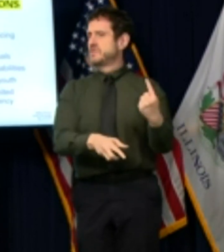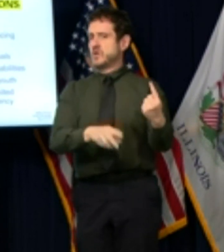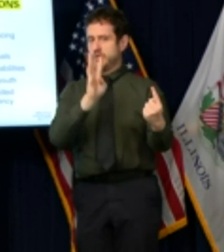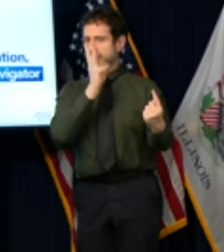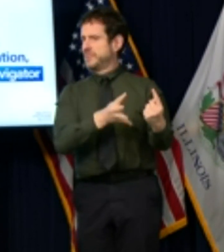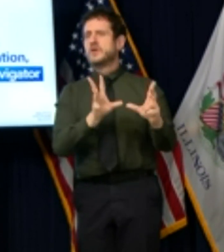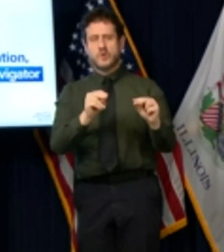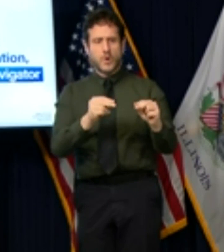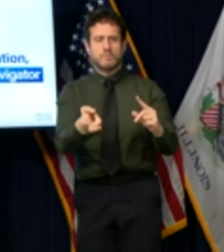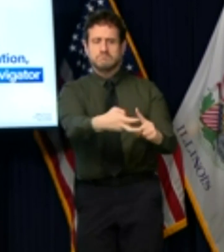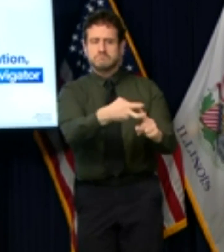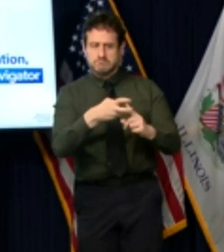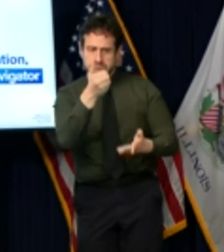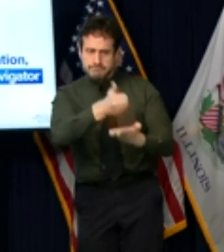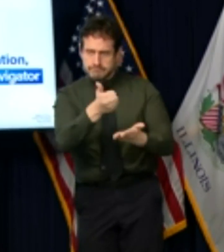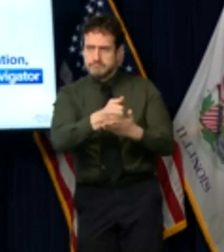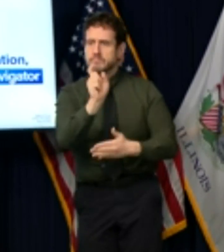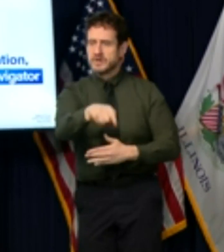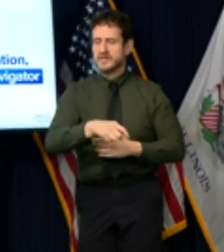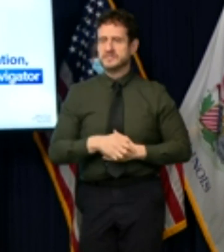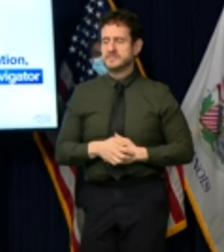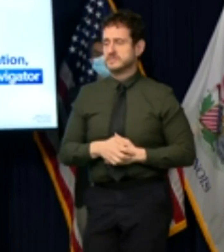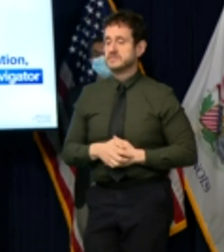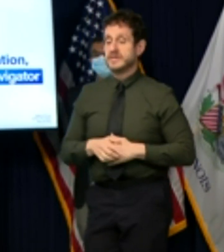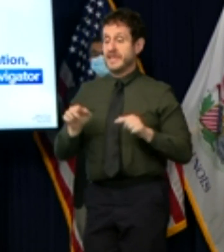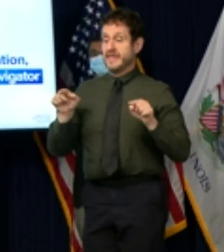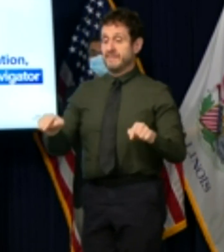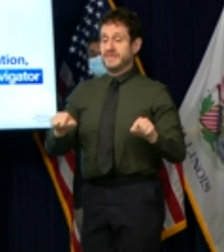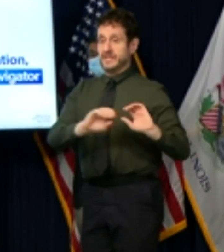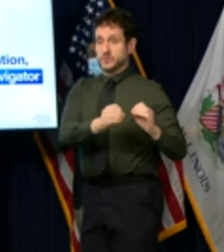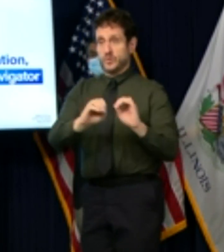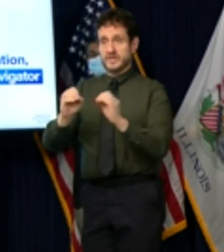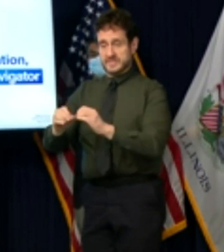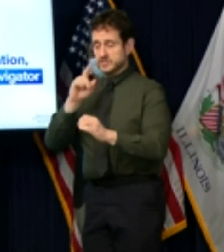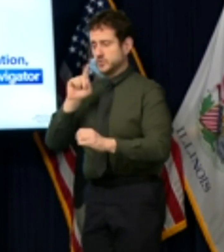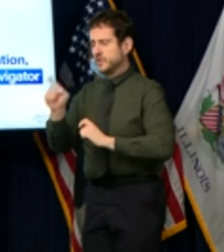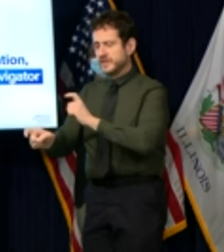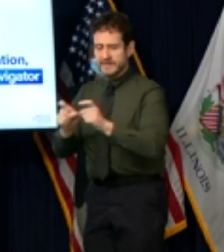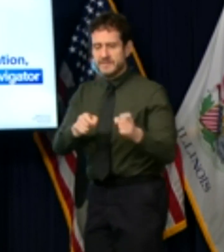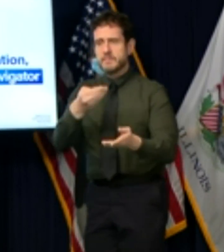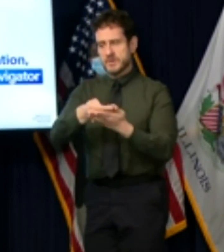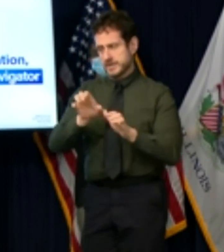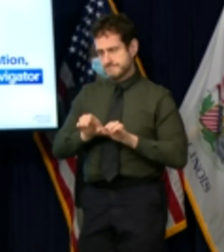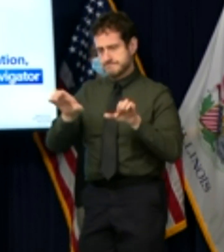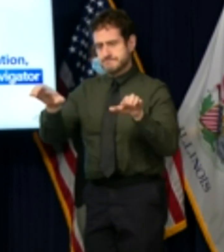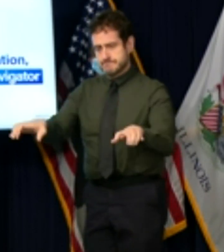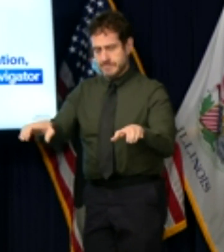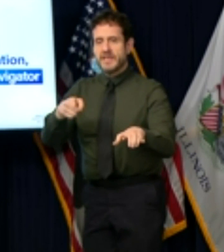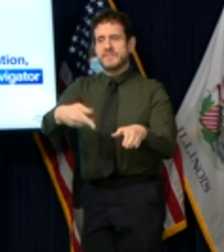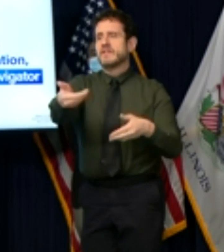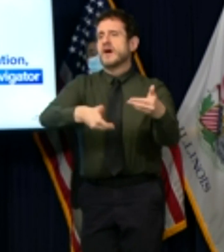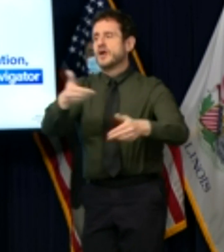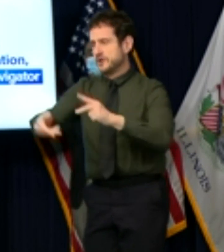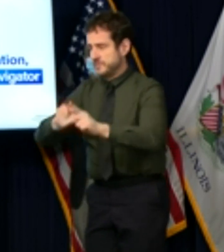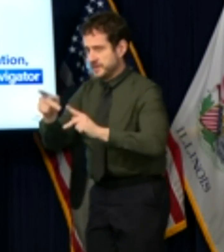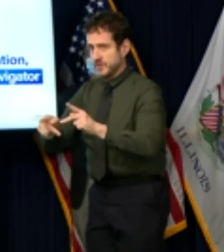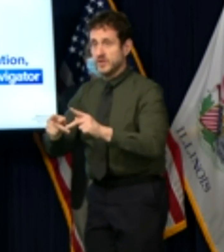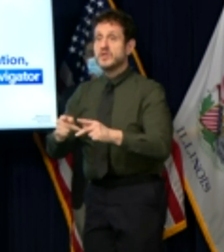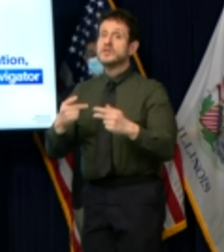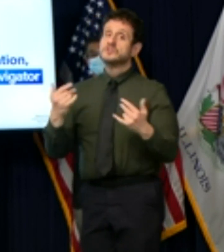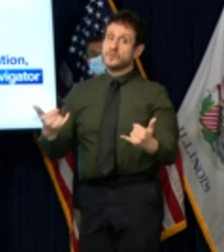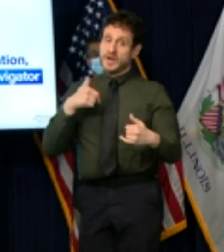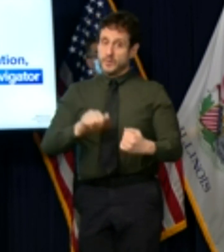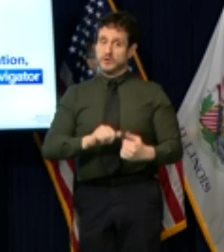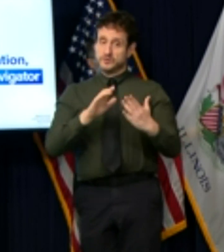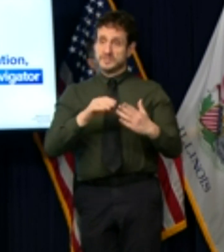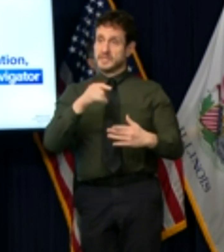will receive direct funds from our regional coordinators for additional hiring so we'll be creating jobs while we're addressing our